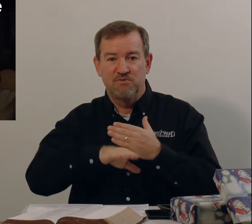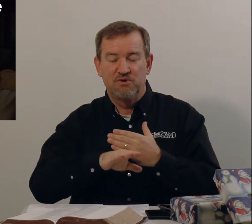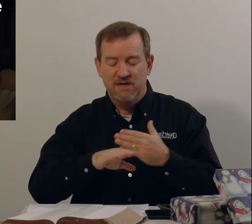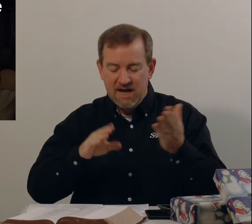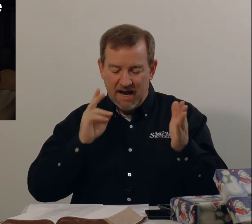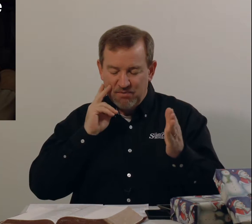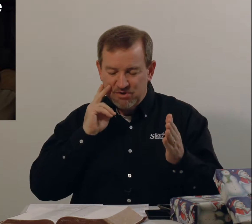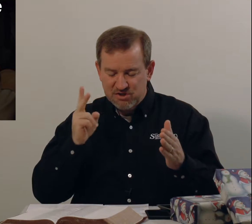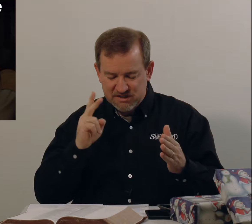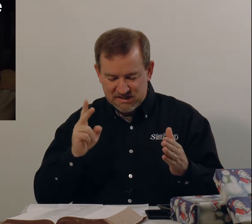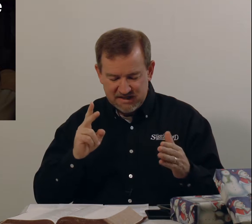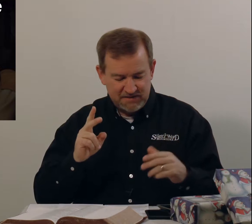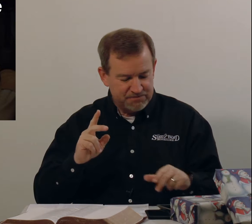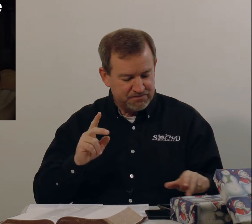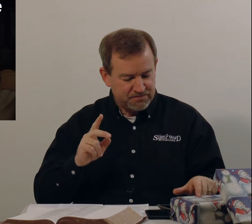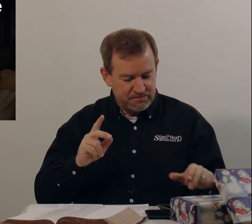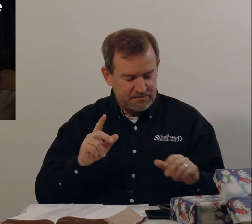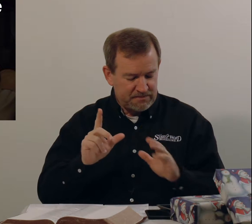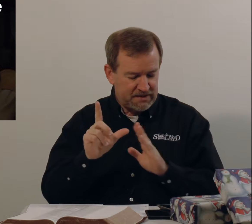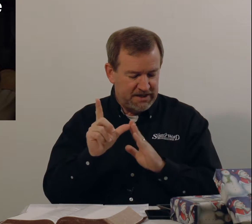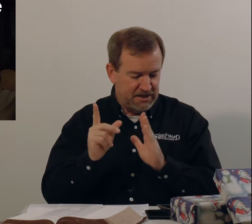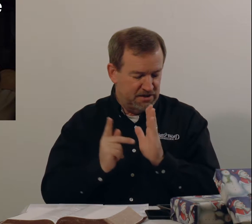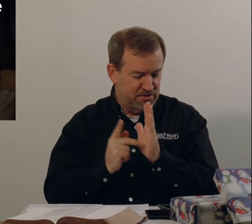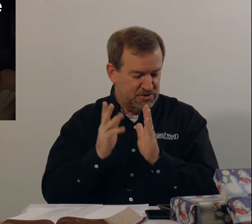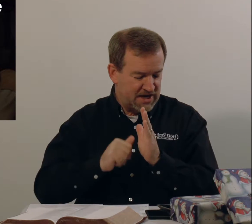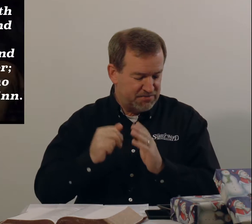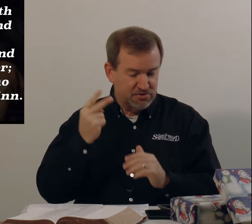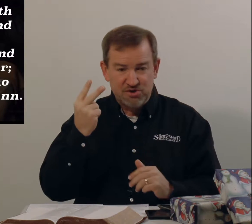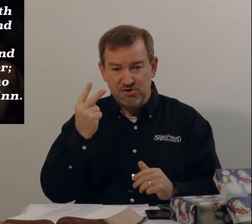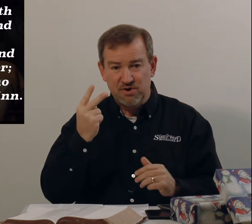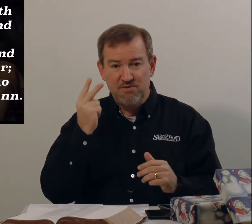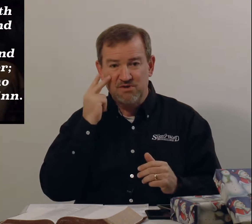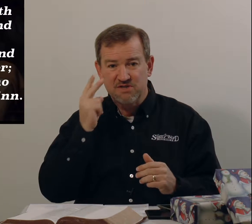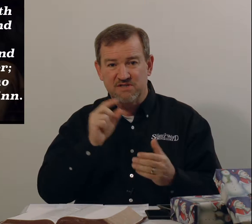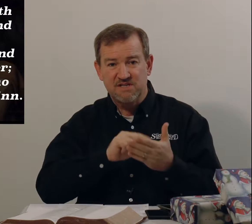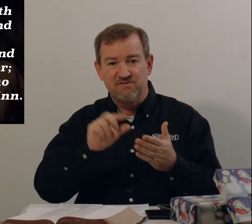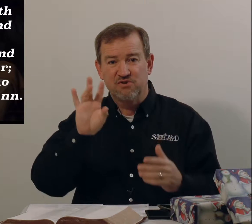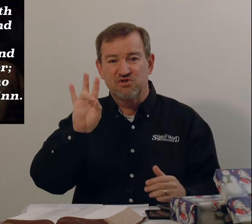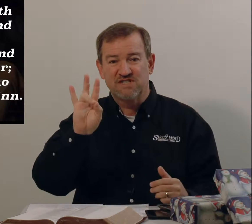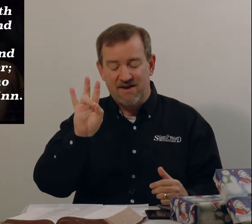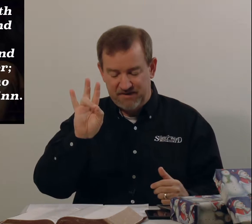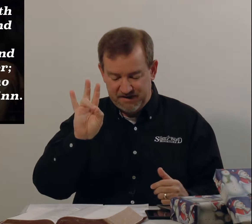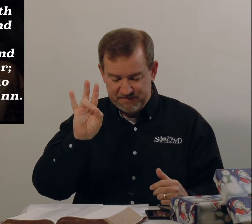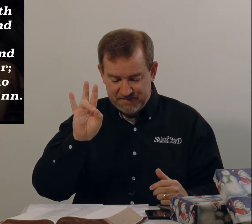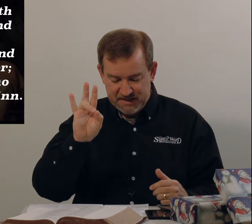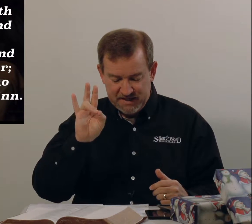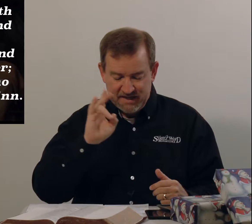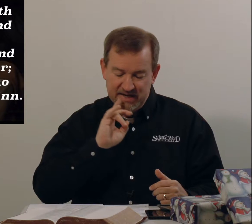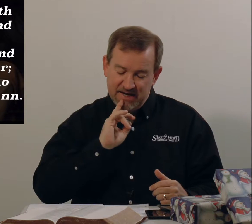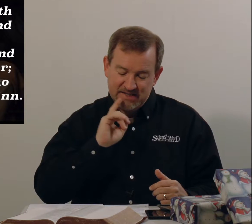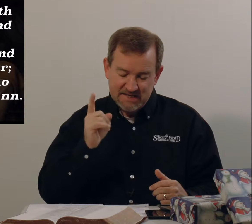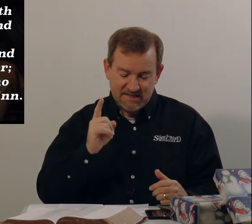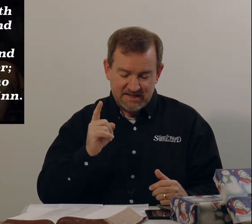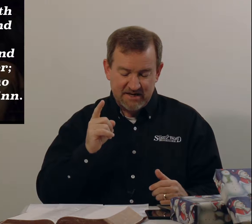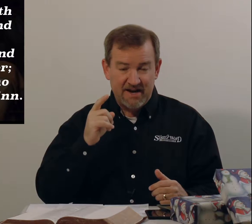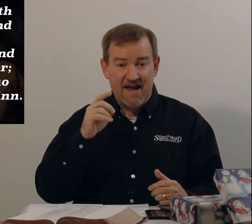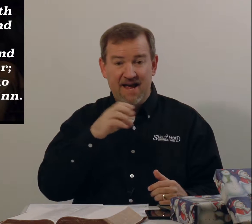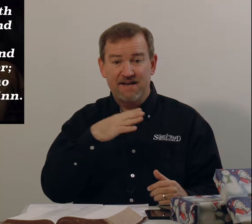born. I want you to see in Luke chapter 2, I want you to see verse 7. It says there, and